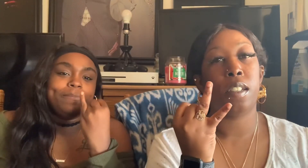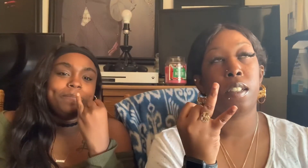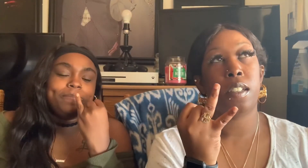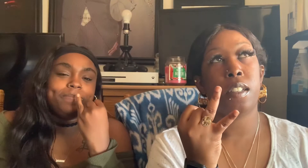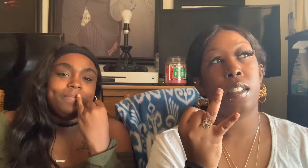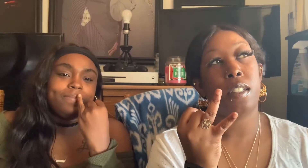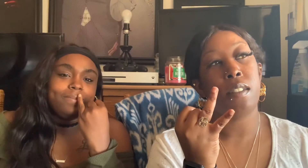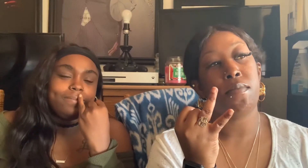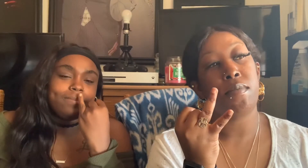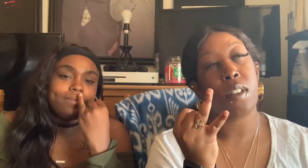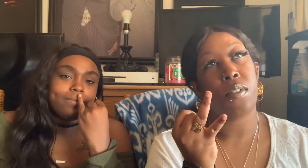Um.